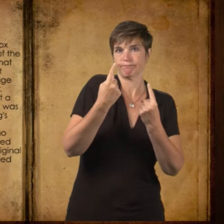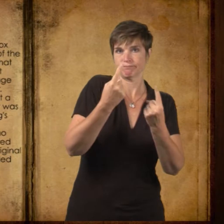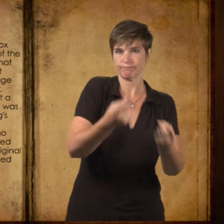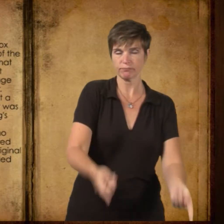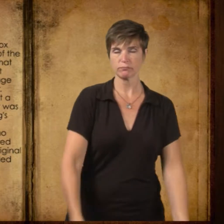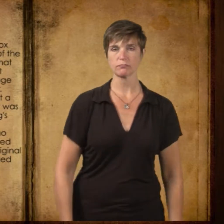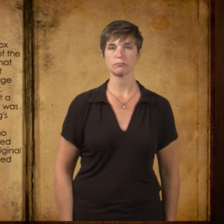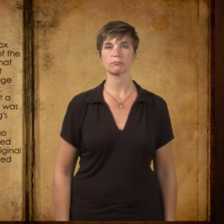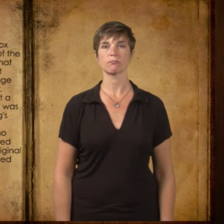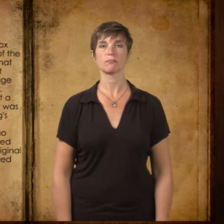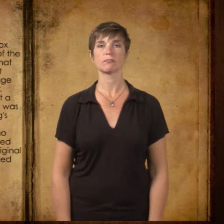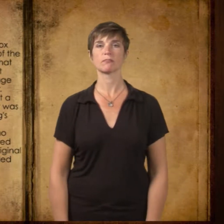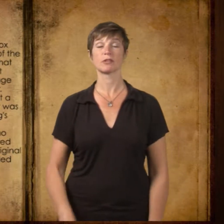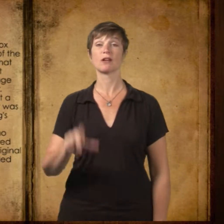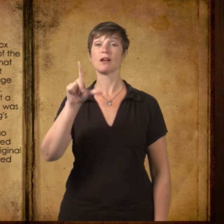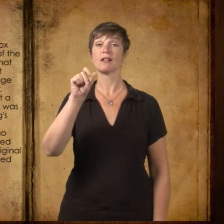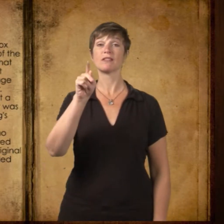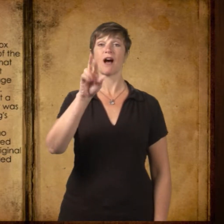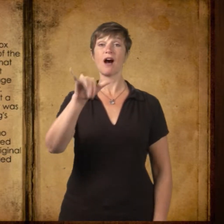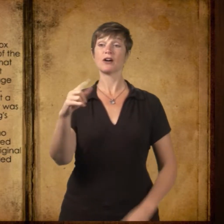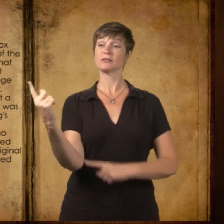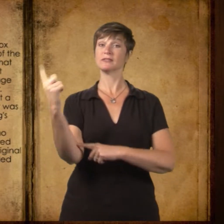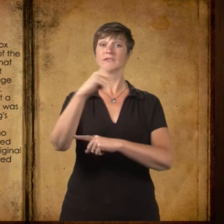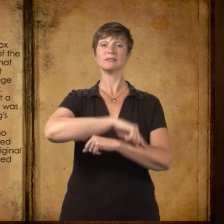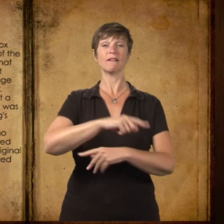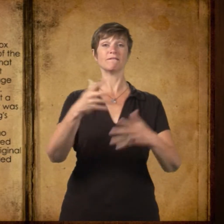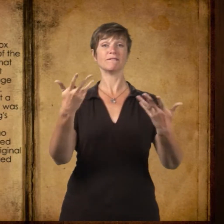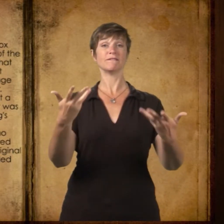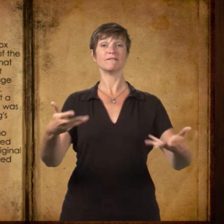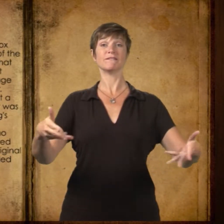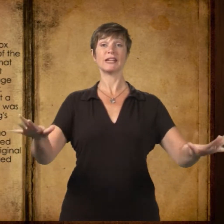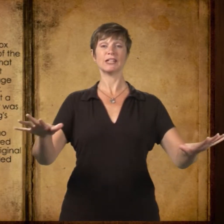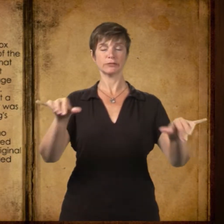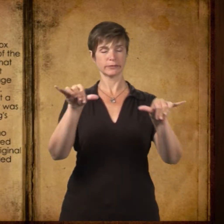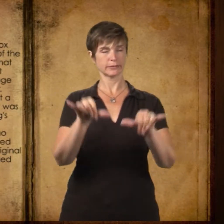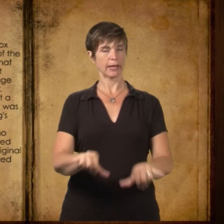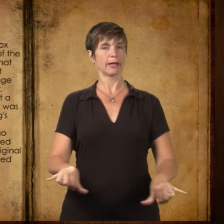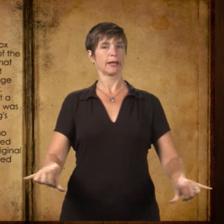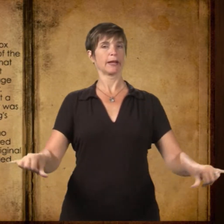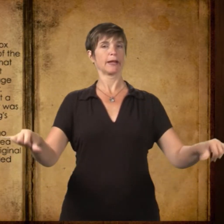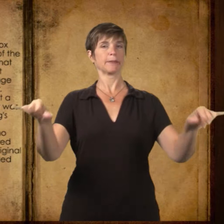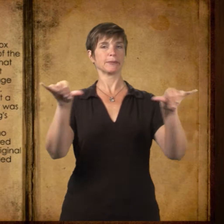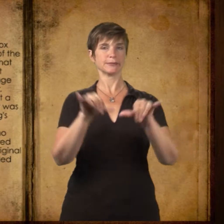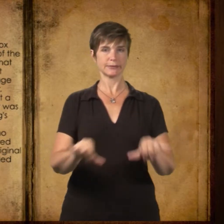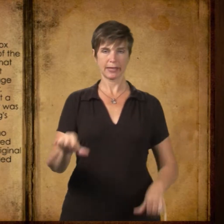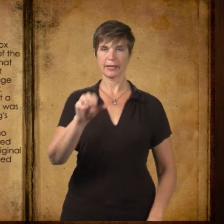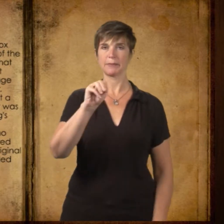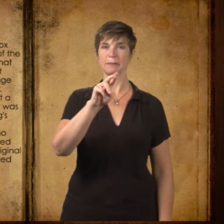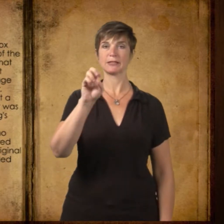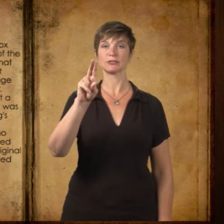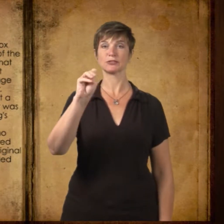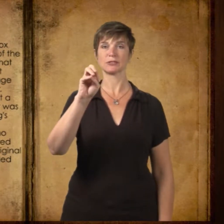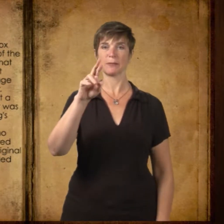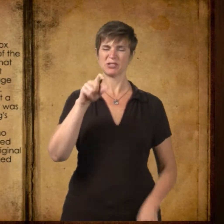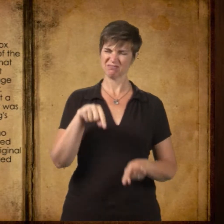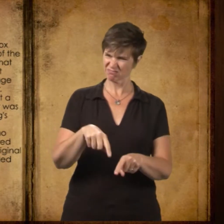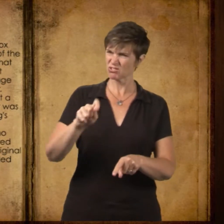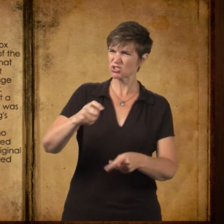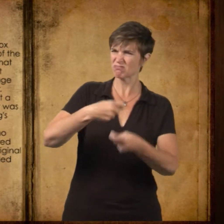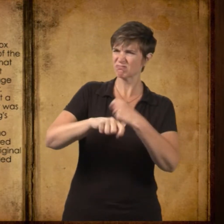Mr. Summers began talking about a new box, but every year the subject was allowed to fade off without any things being